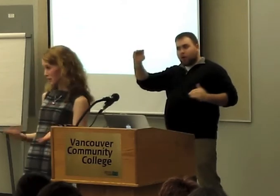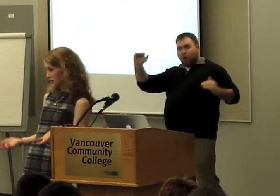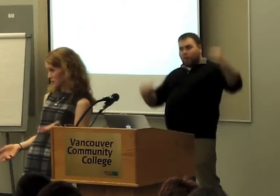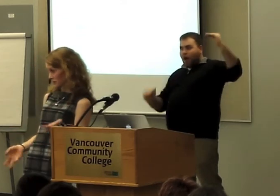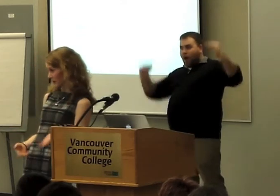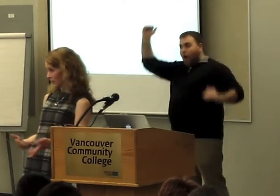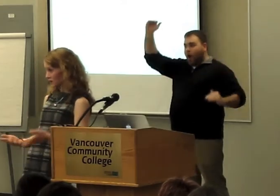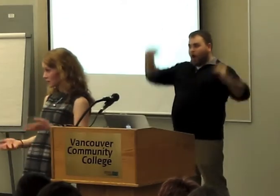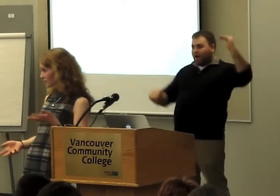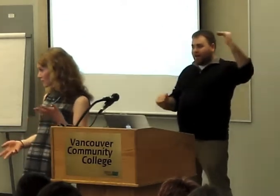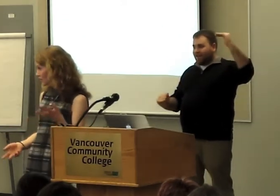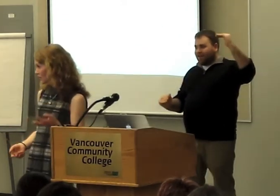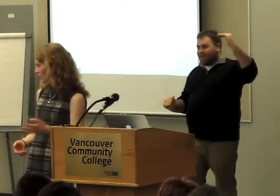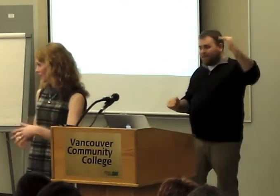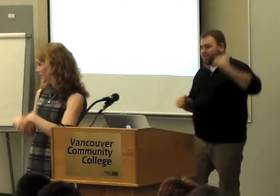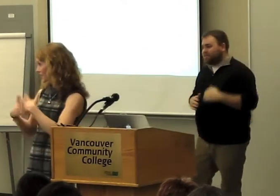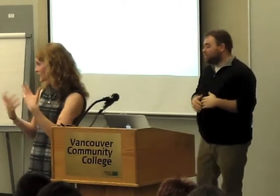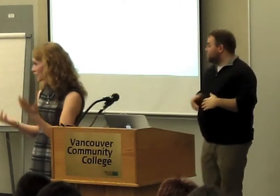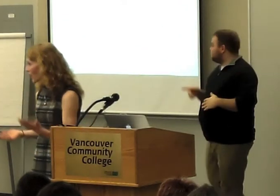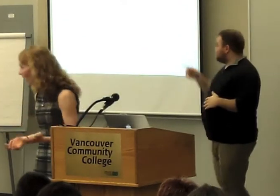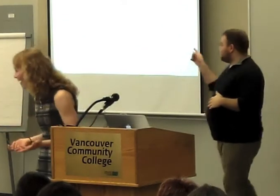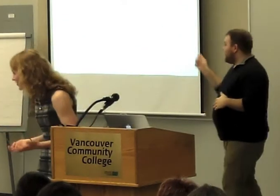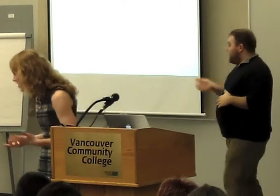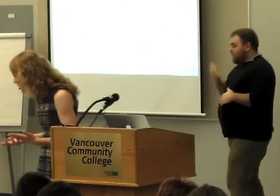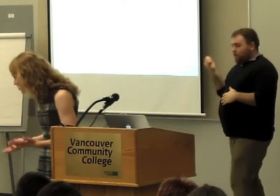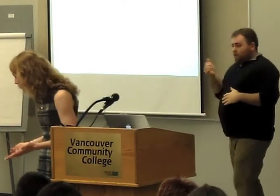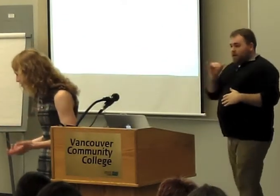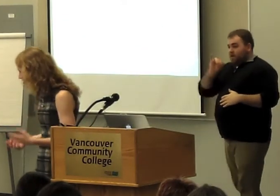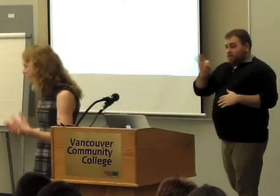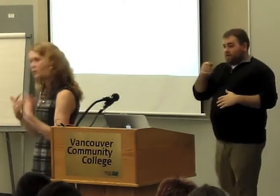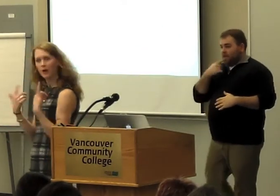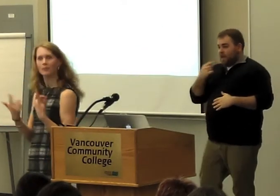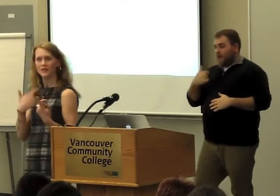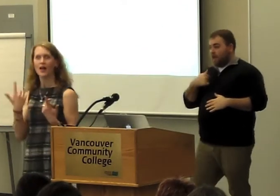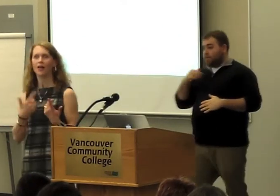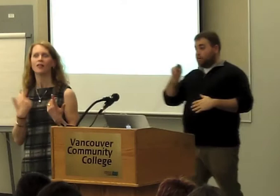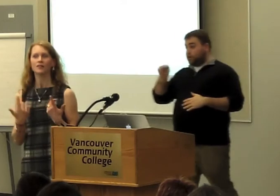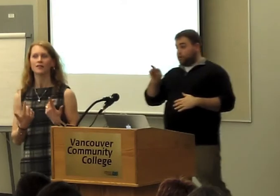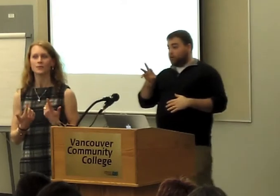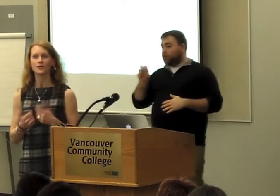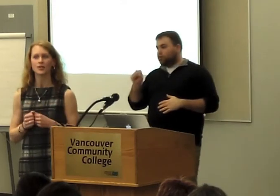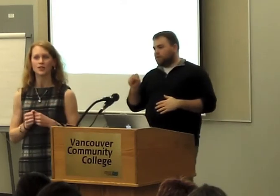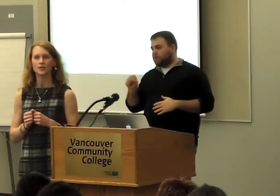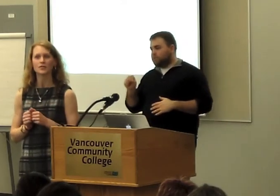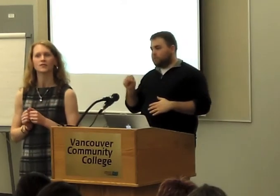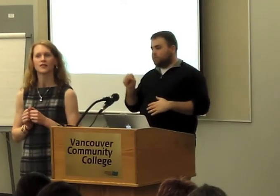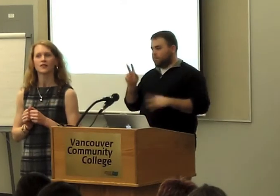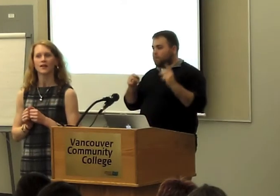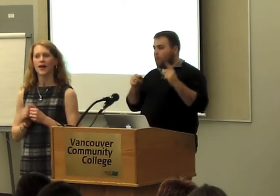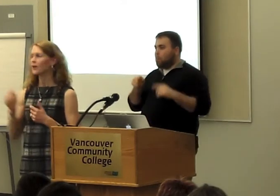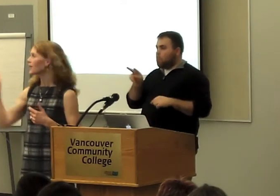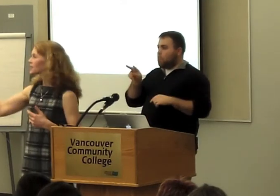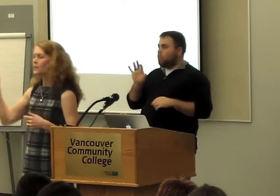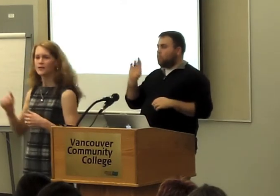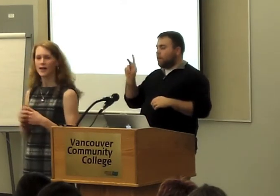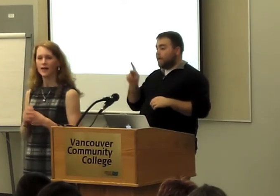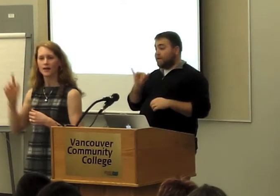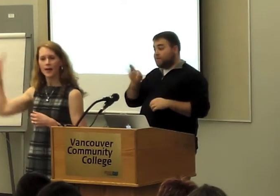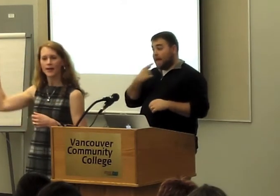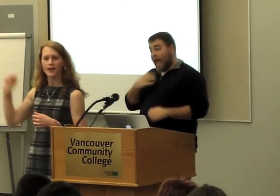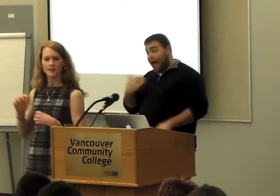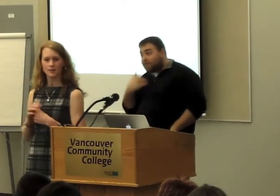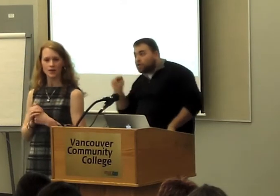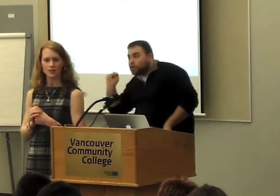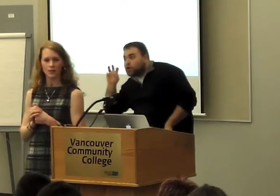would it be good news or bad news? If I said to you, I have news, you probably tell it was good news. How do I express